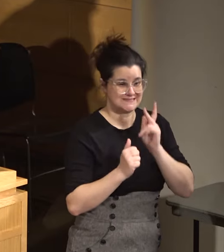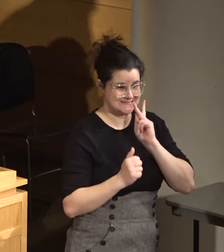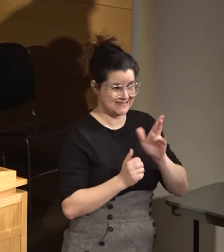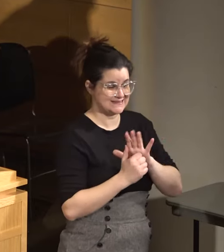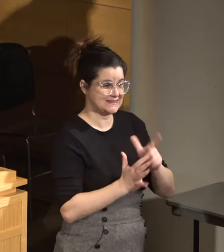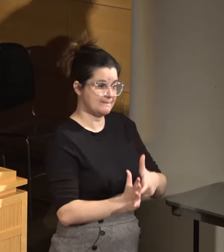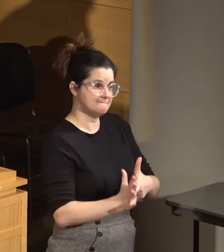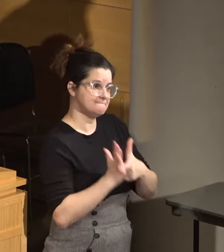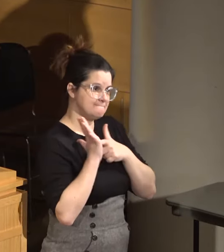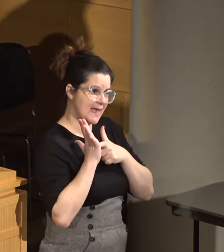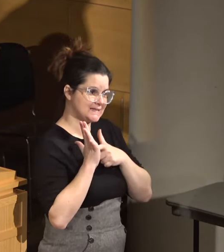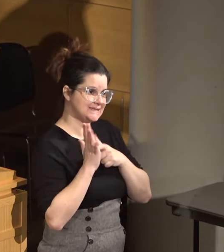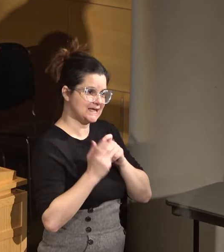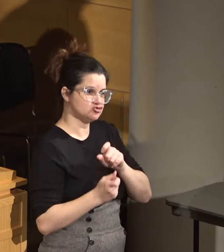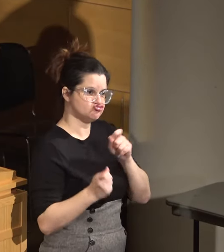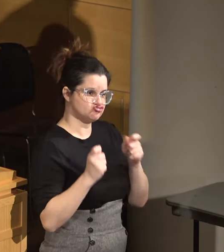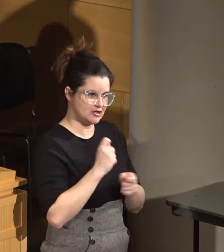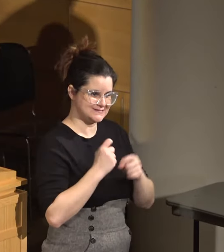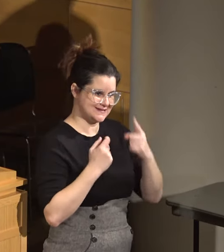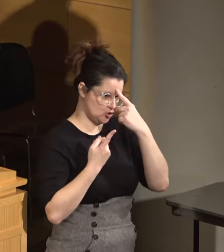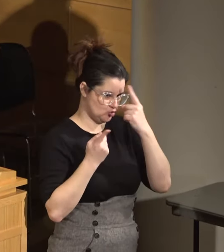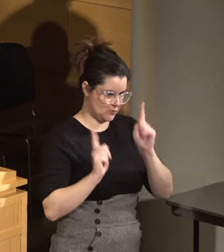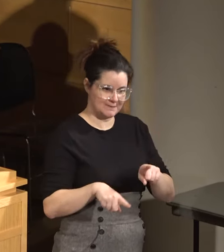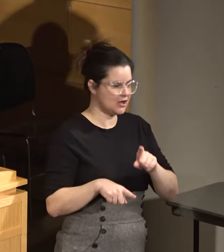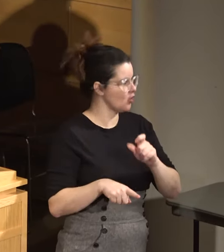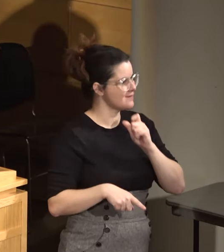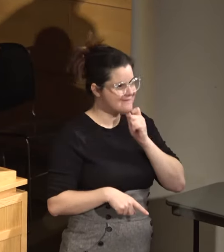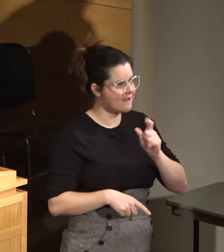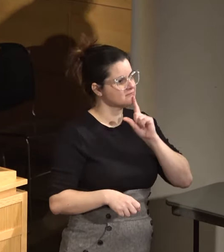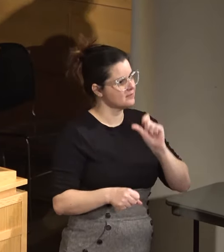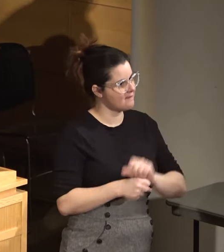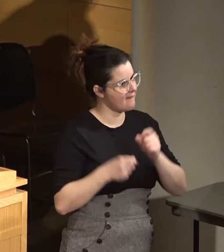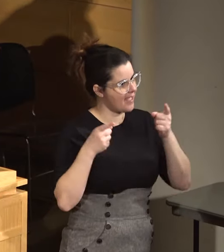mandated changes in the agreement are not being realized.